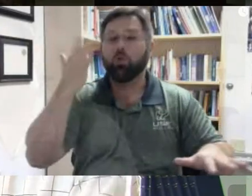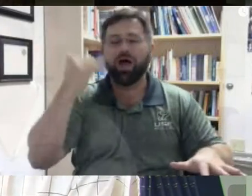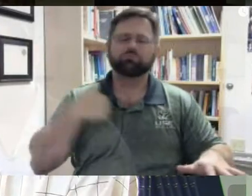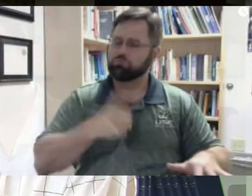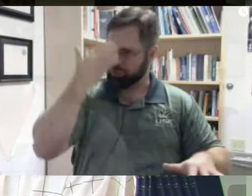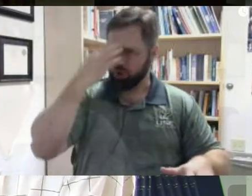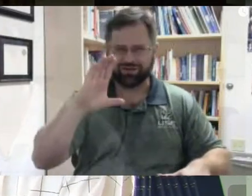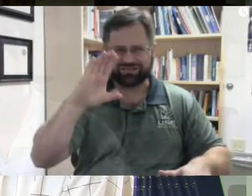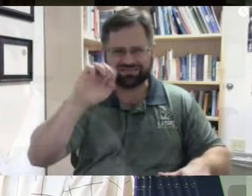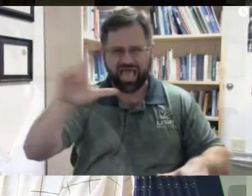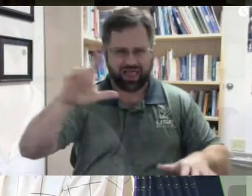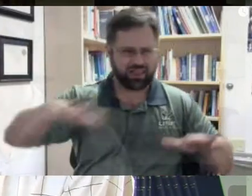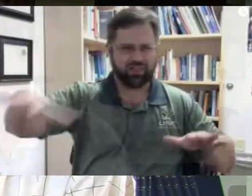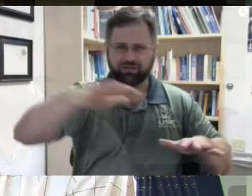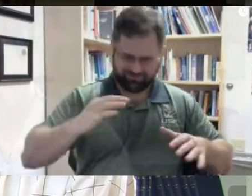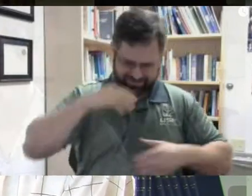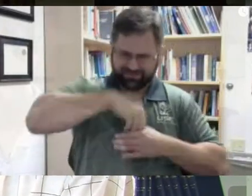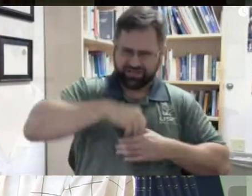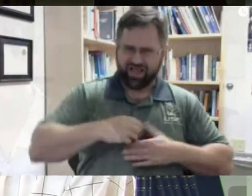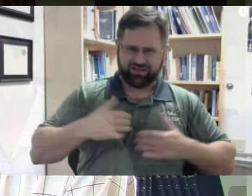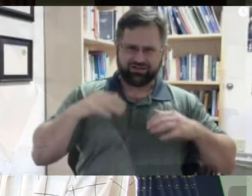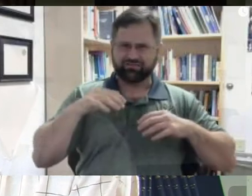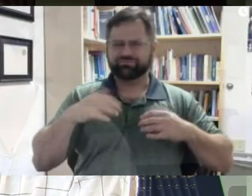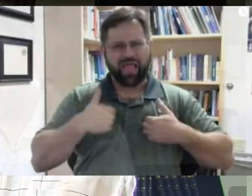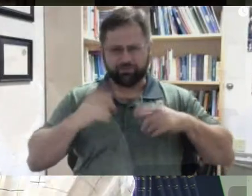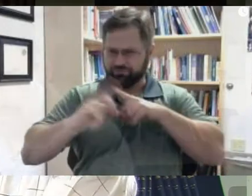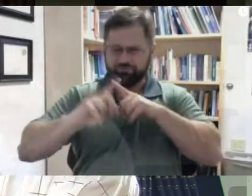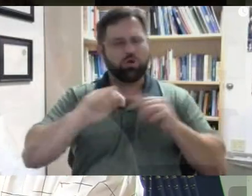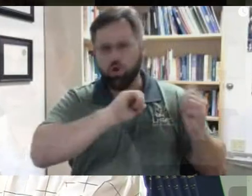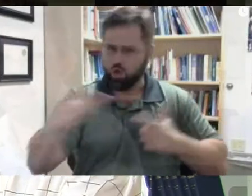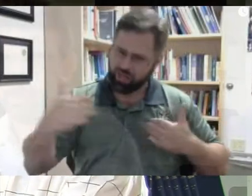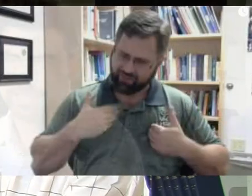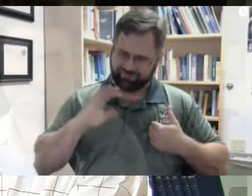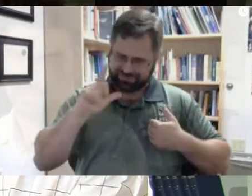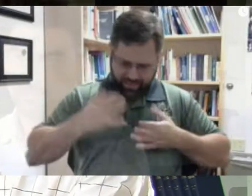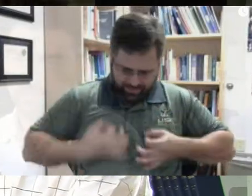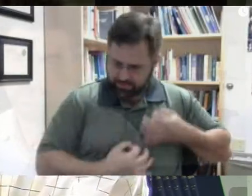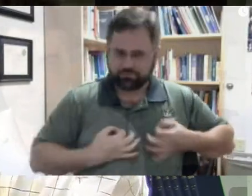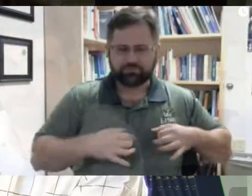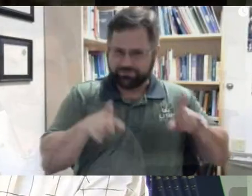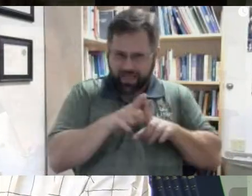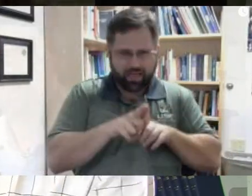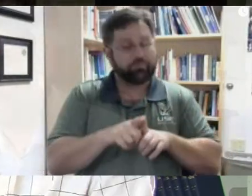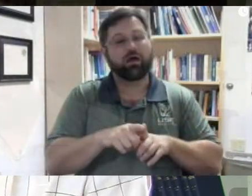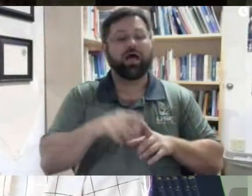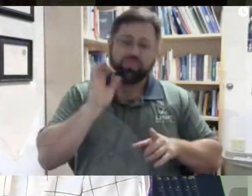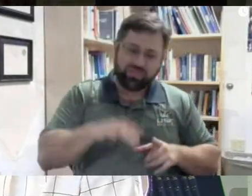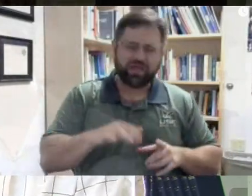arose once, somehow, from the bacteria. And it's very different to bacteria, to prokaryotes, which are very simple, very small